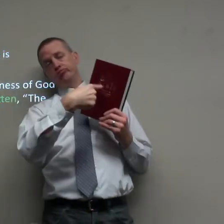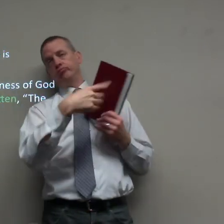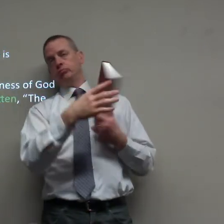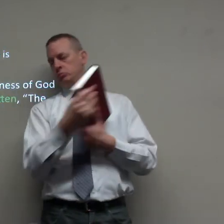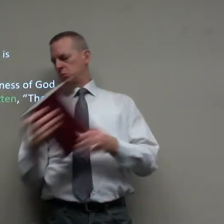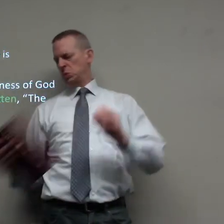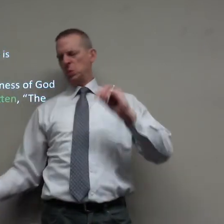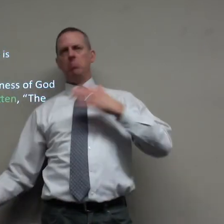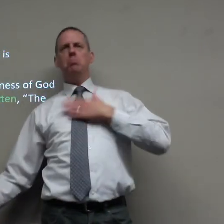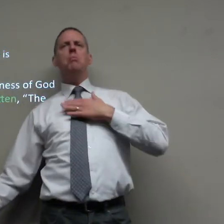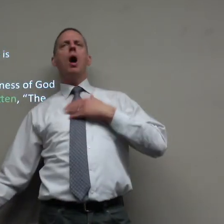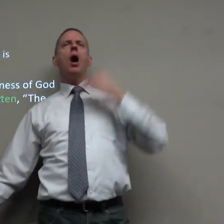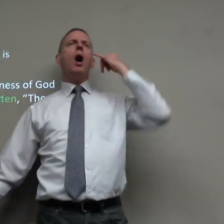I'll preach from the bible